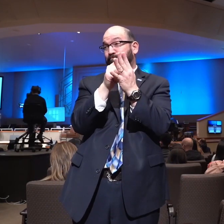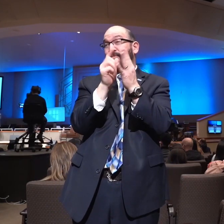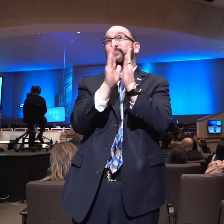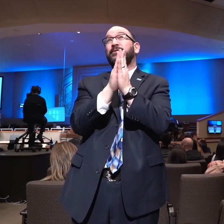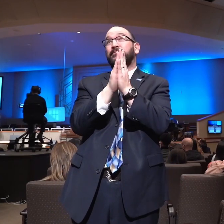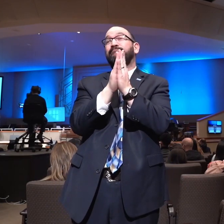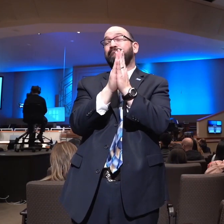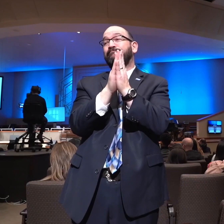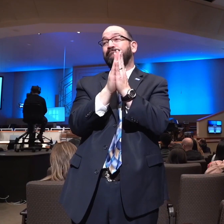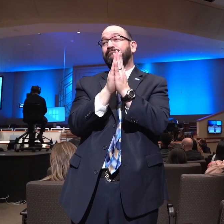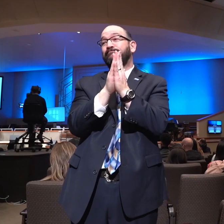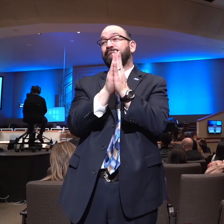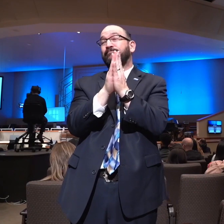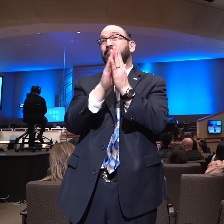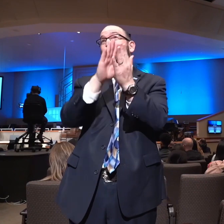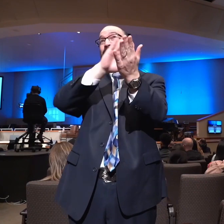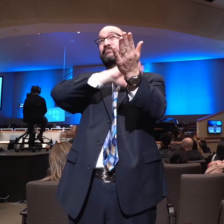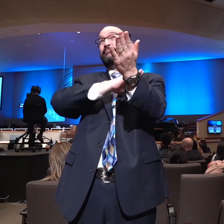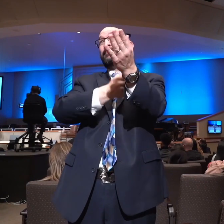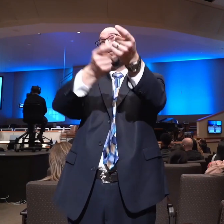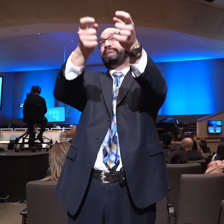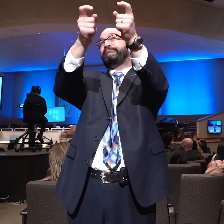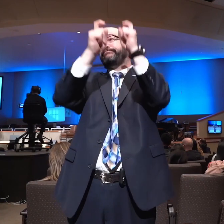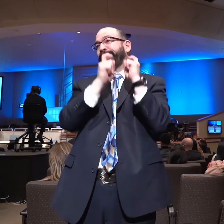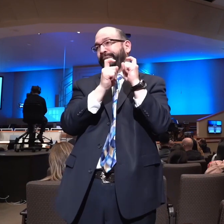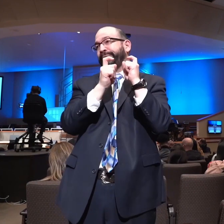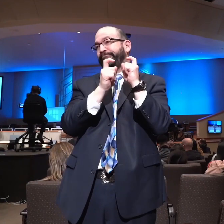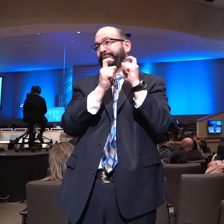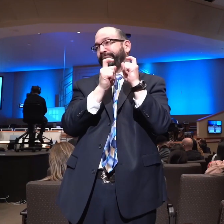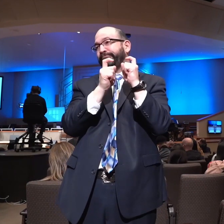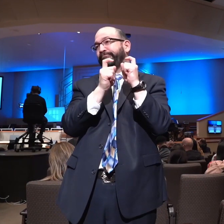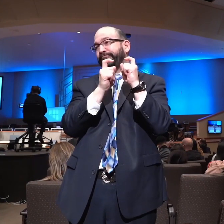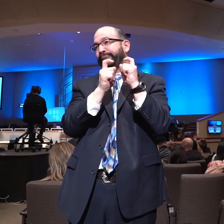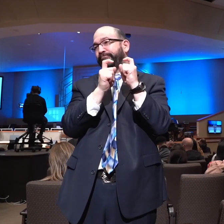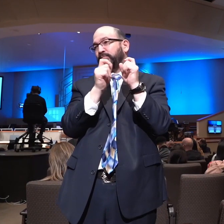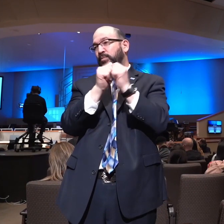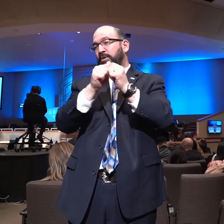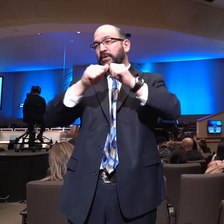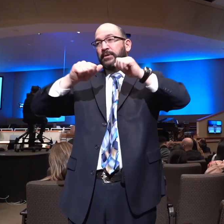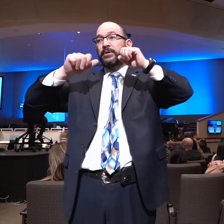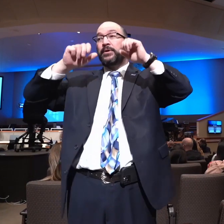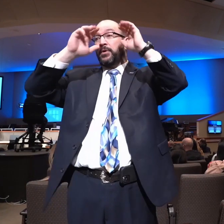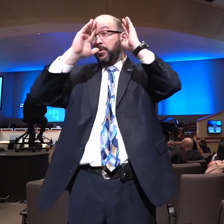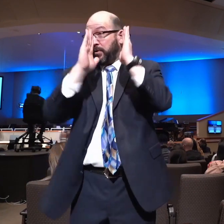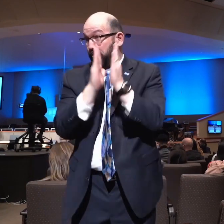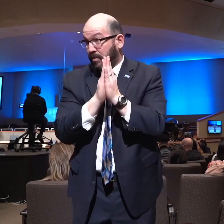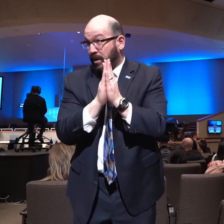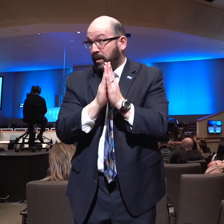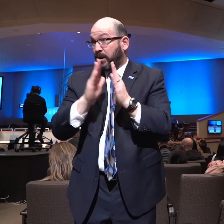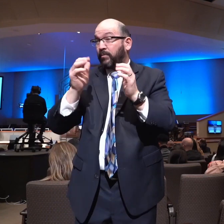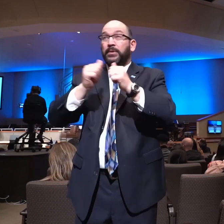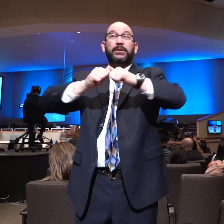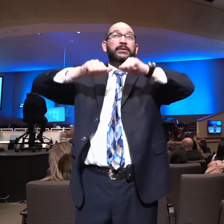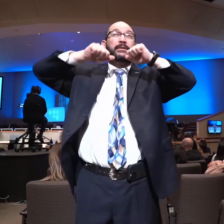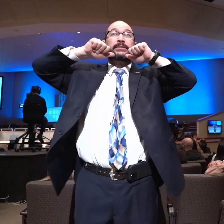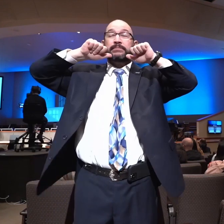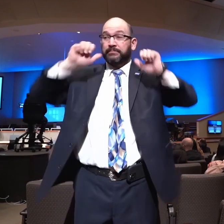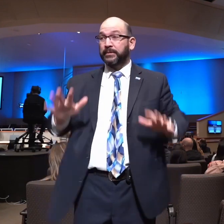That's where the power is. That's where the blessedness is. That's where the inner man is renewed for some of you that feel a little